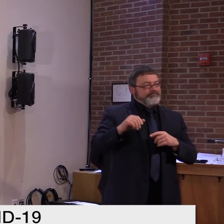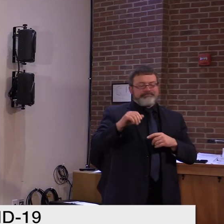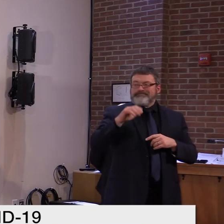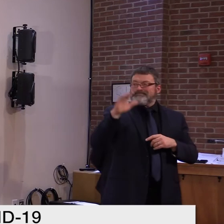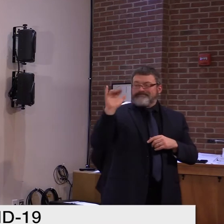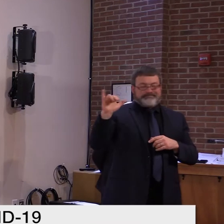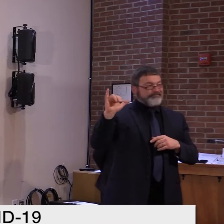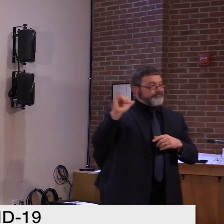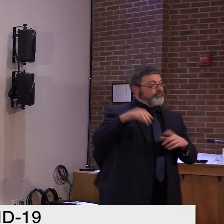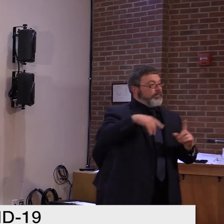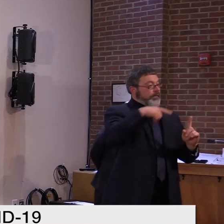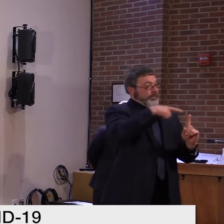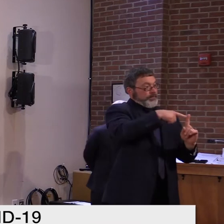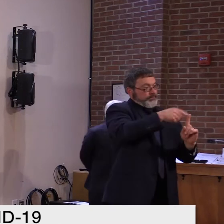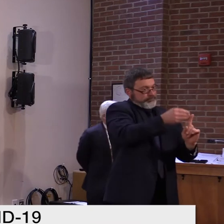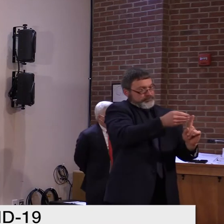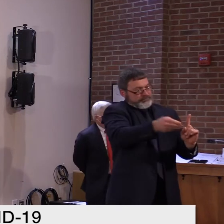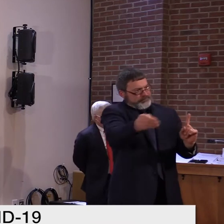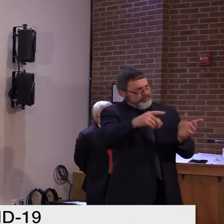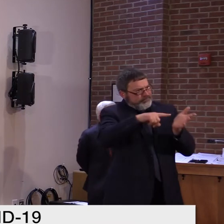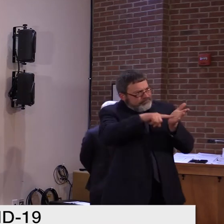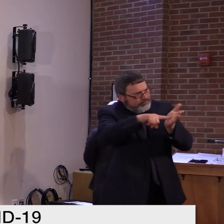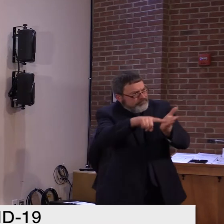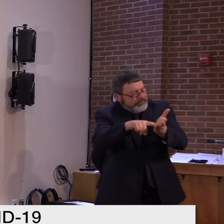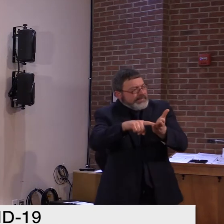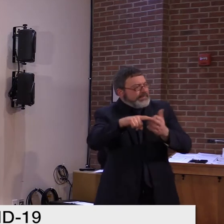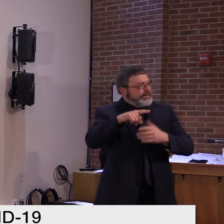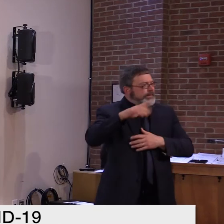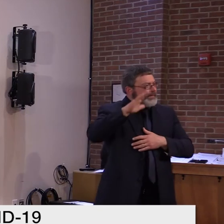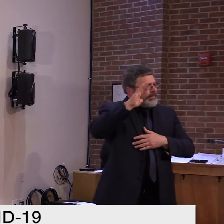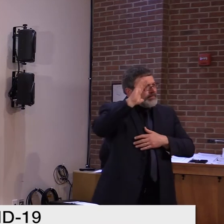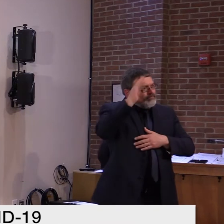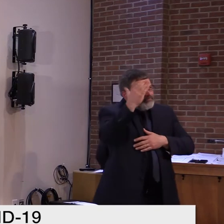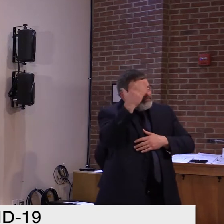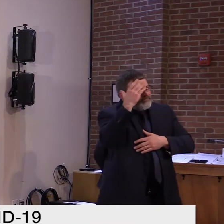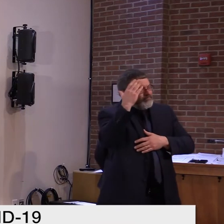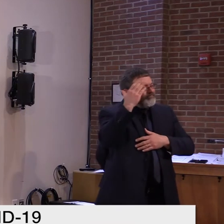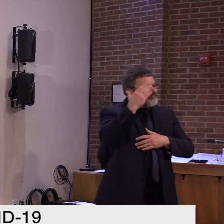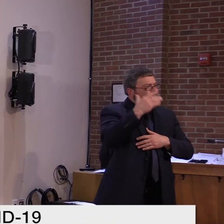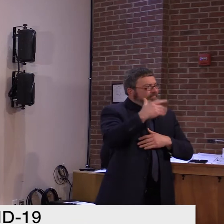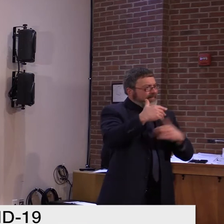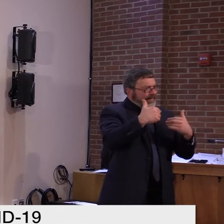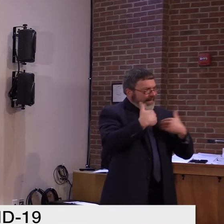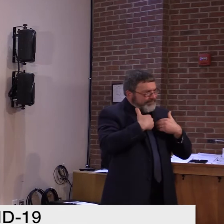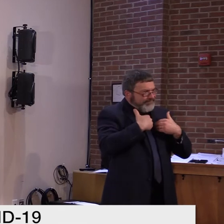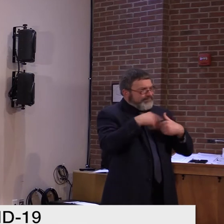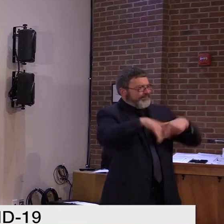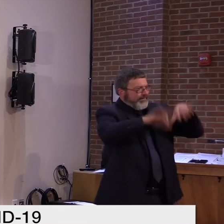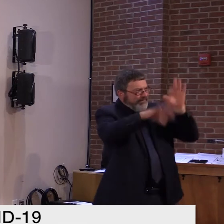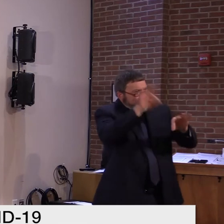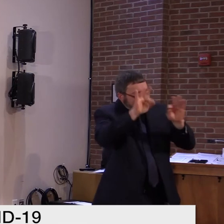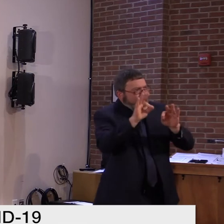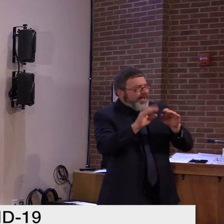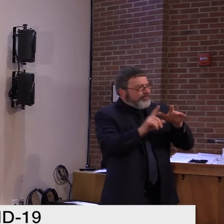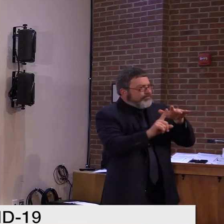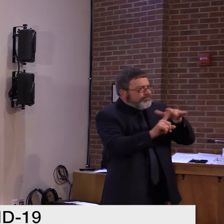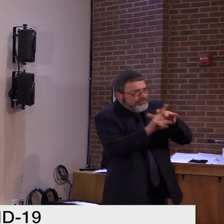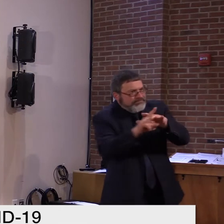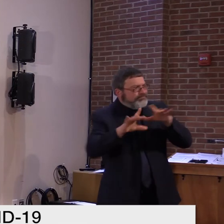of hand. But with the positivity rate increasing, how close is it to